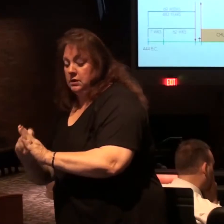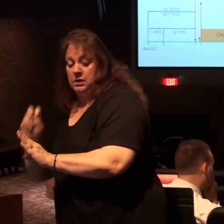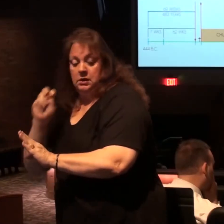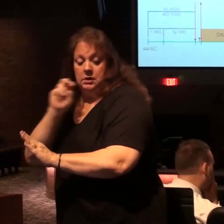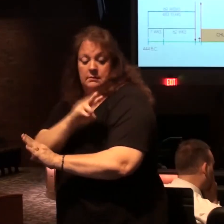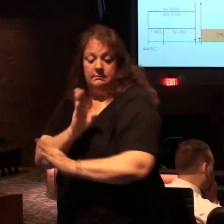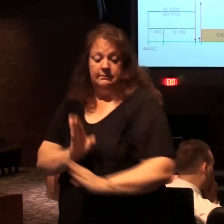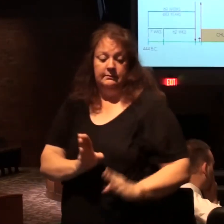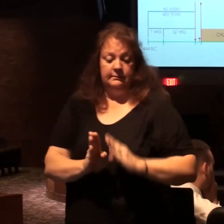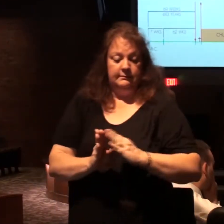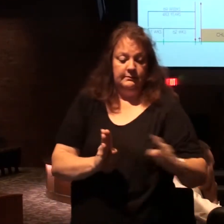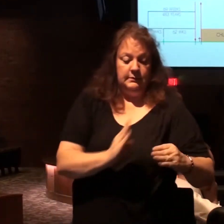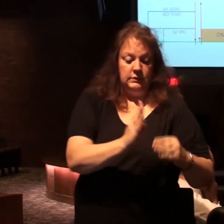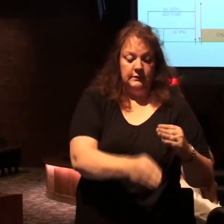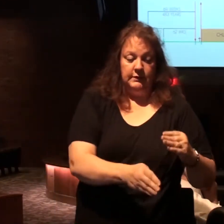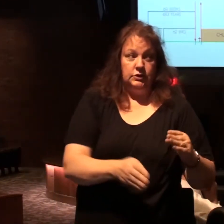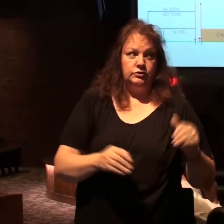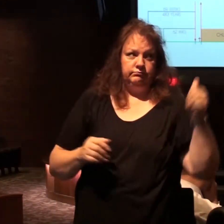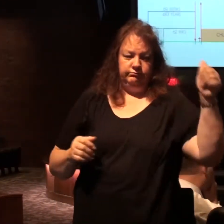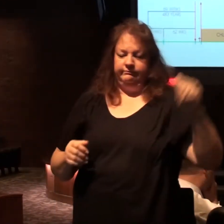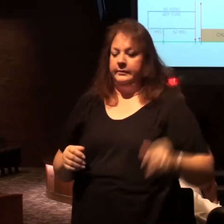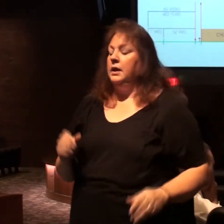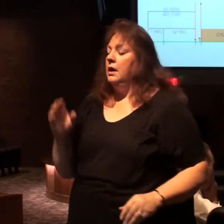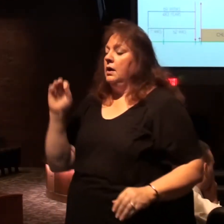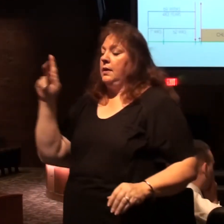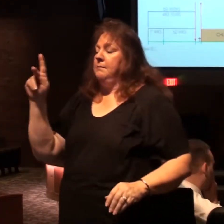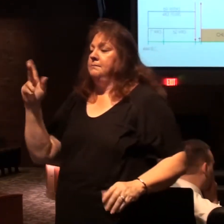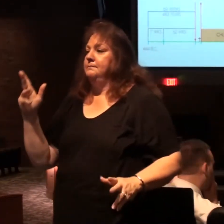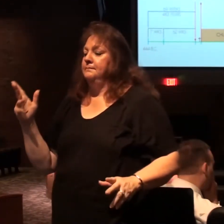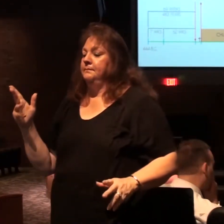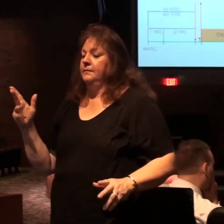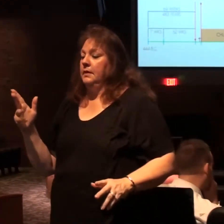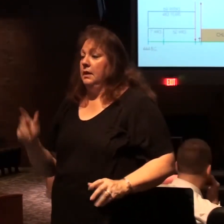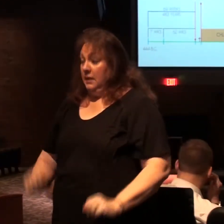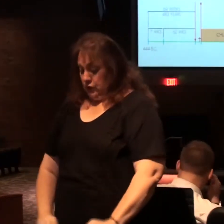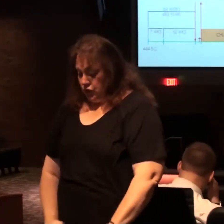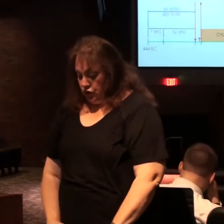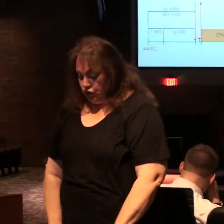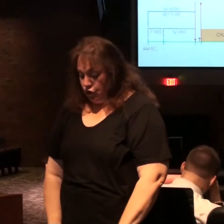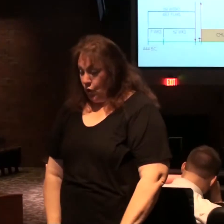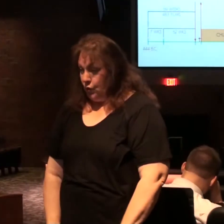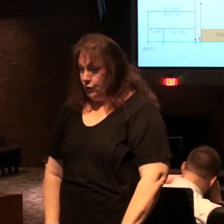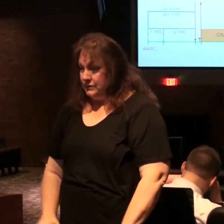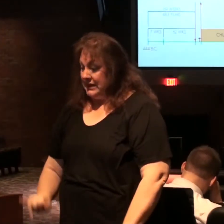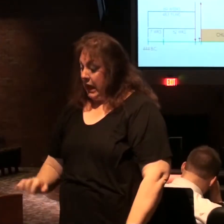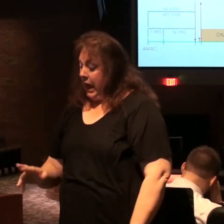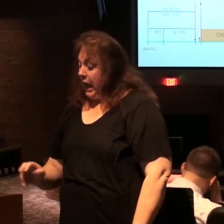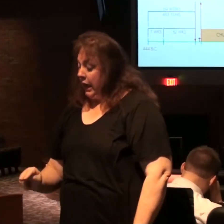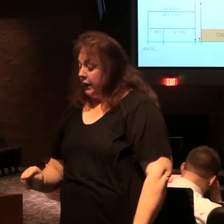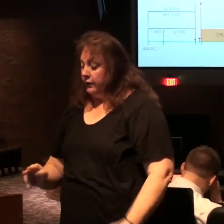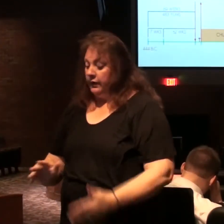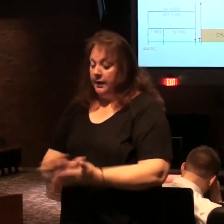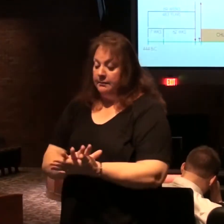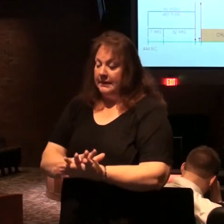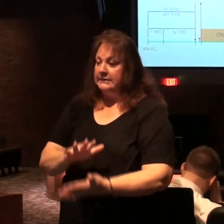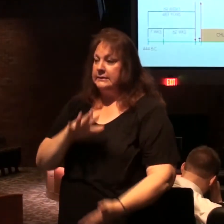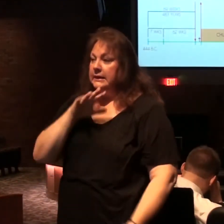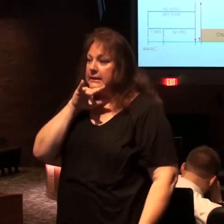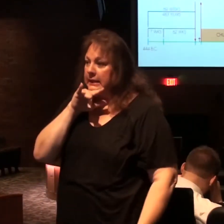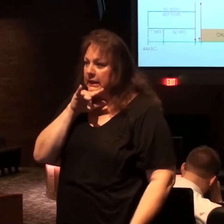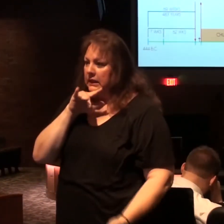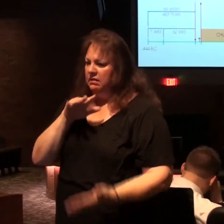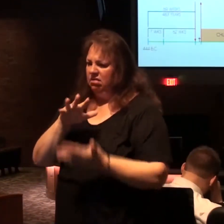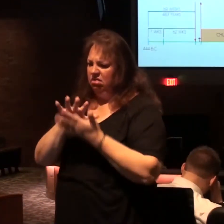complete the 70th week alright you'll note the toes of the feet are partly armed partly you're going to have that